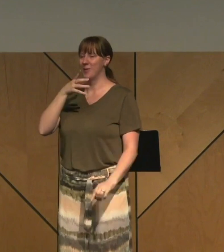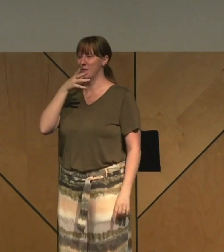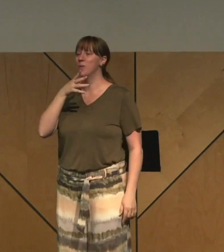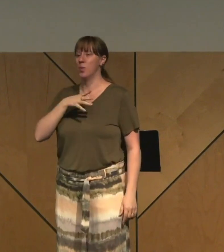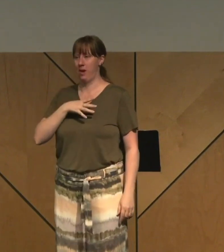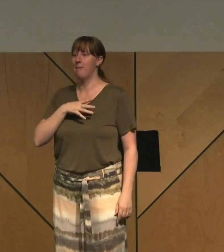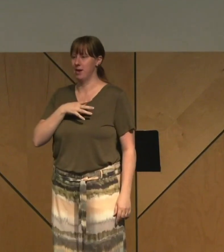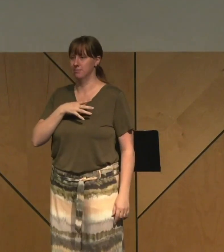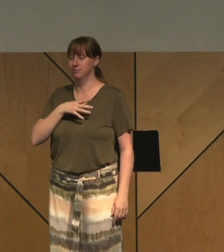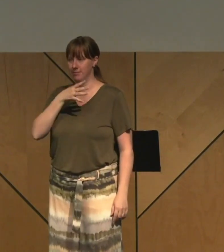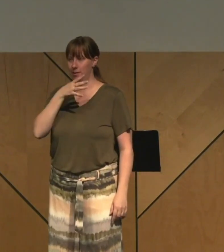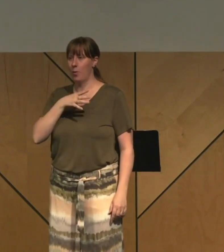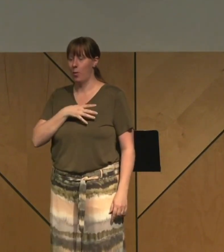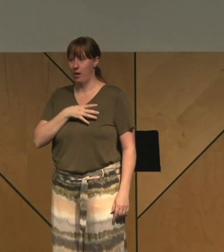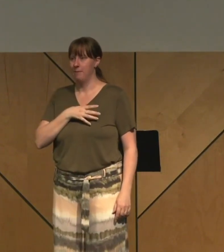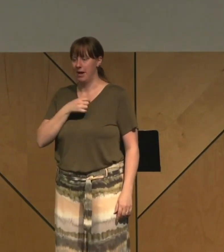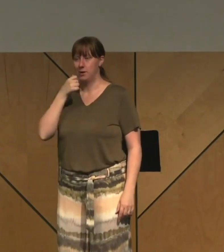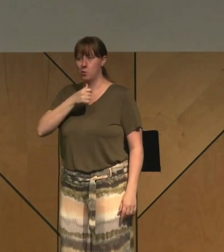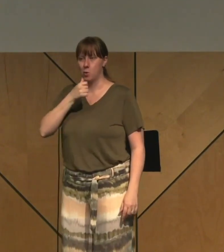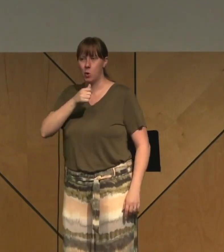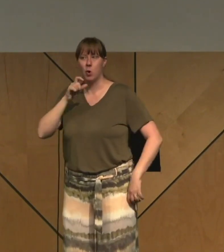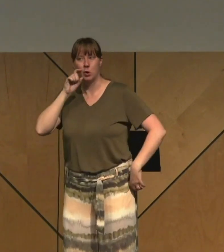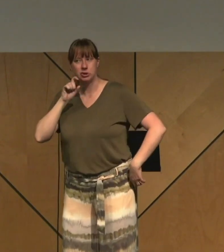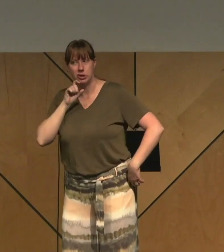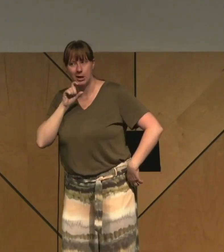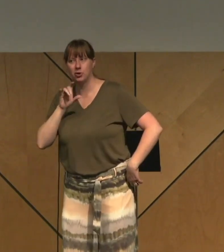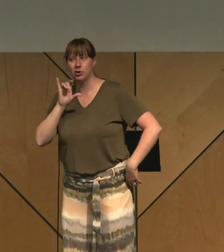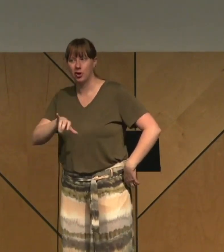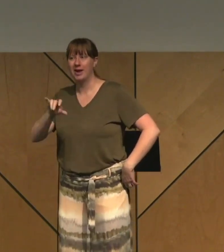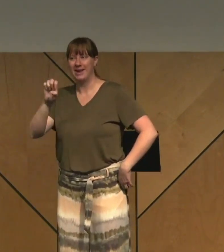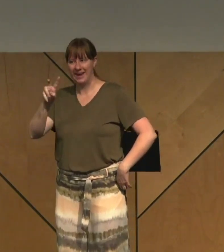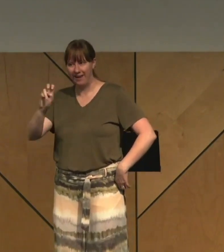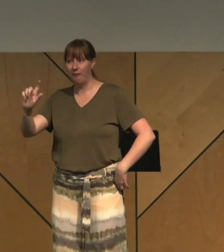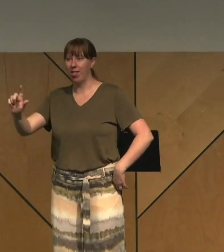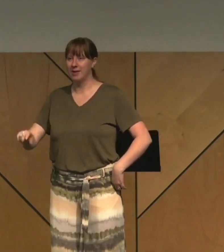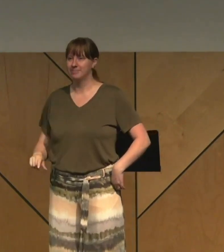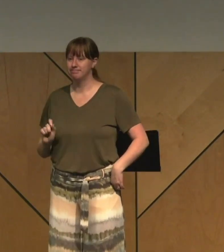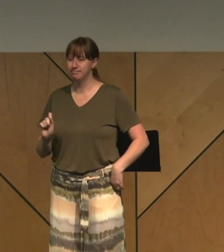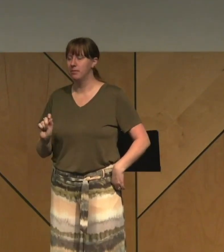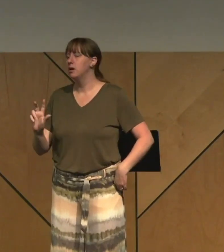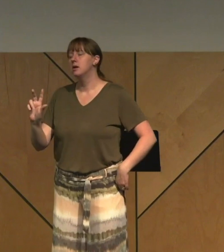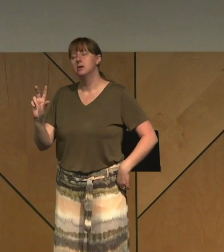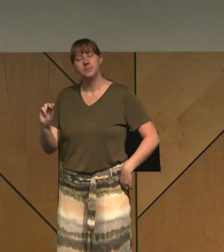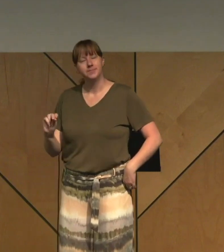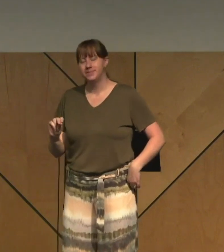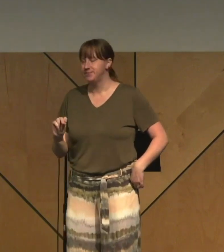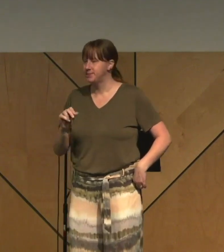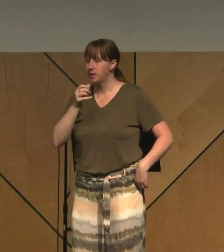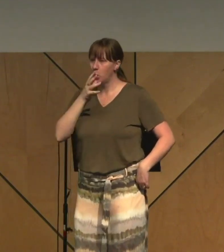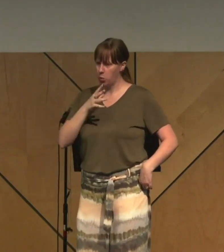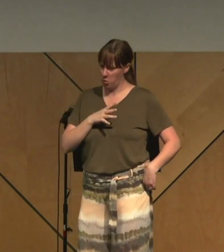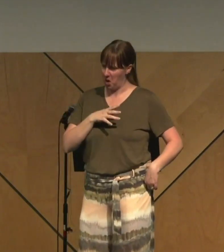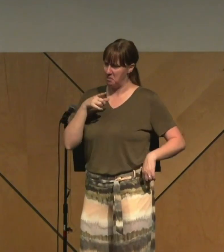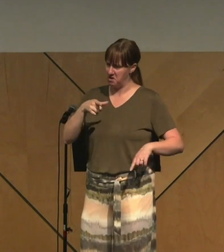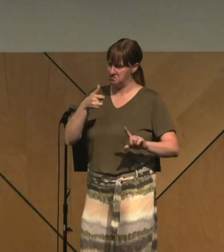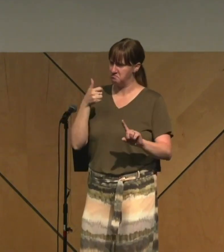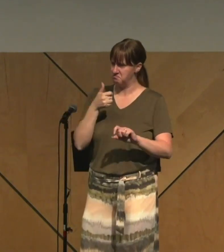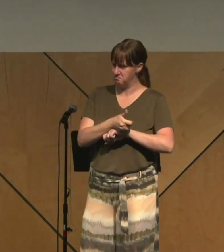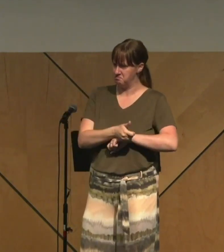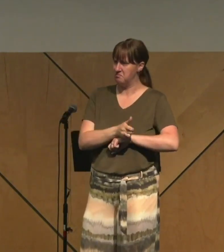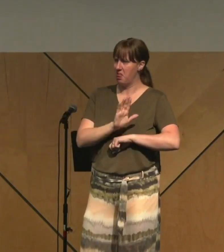female gender, is evil. It's not saying that women are the problem and men should just